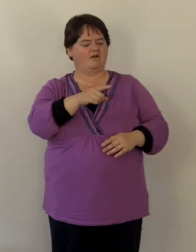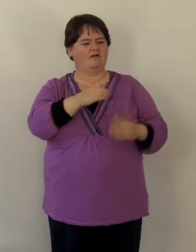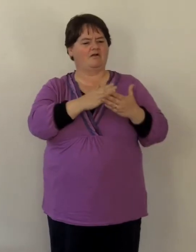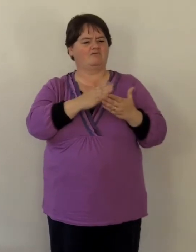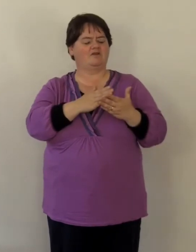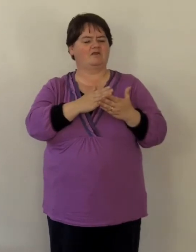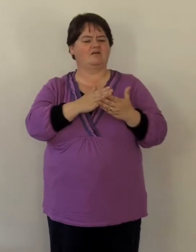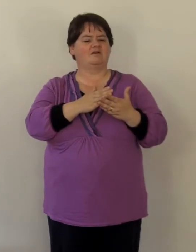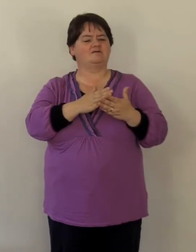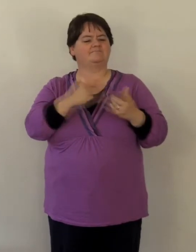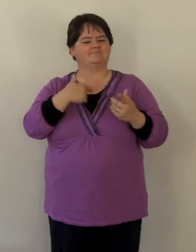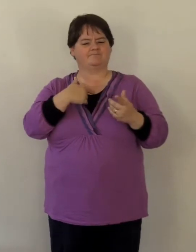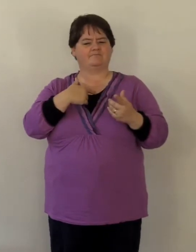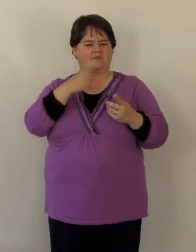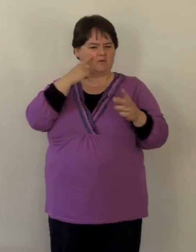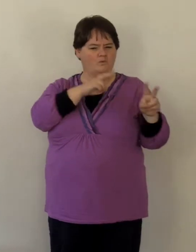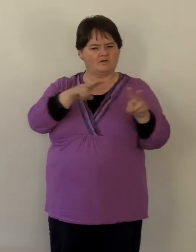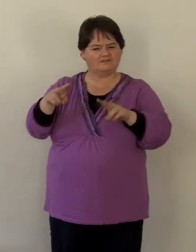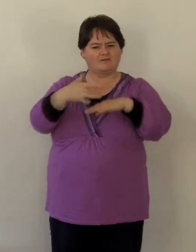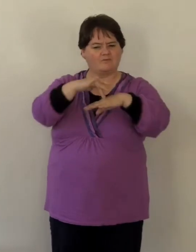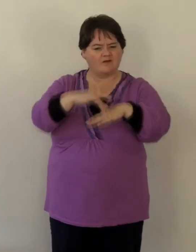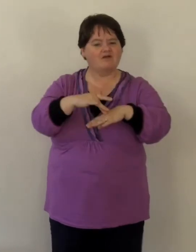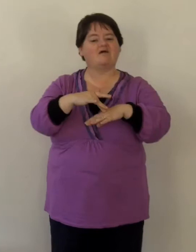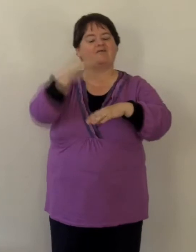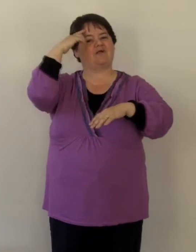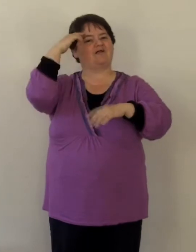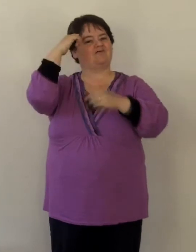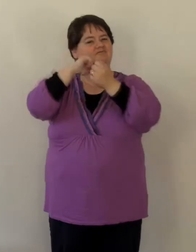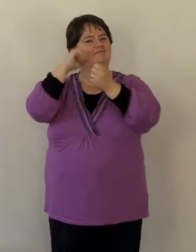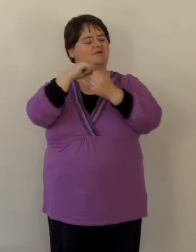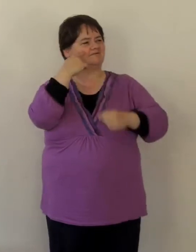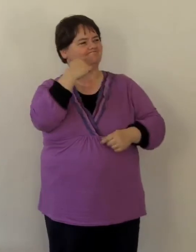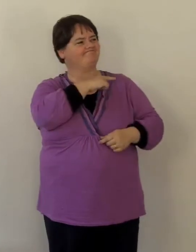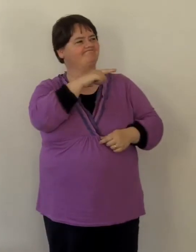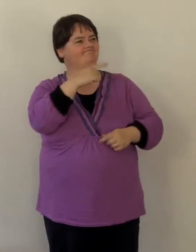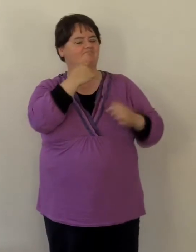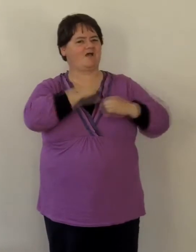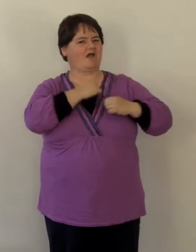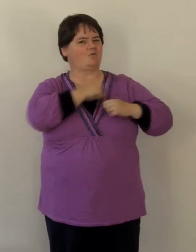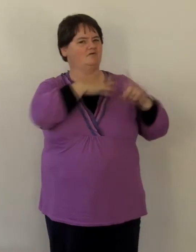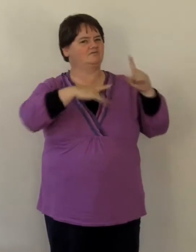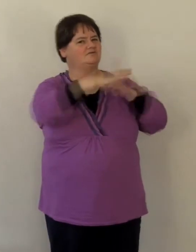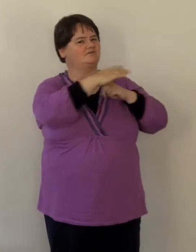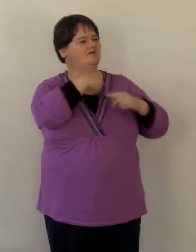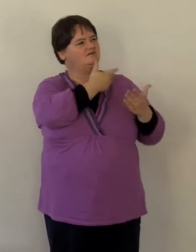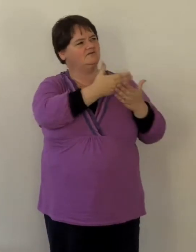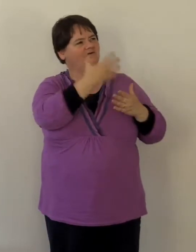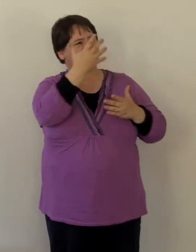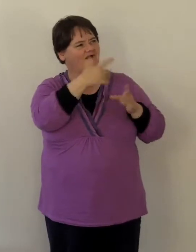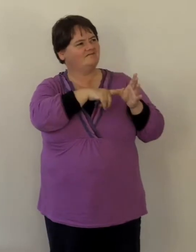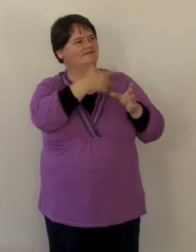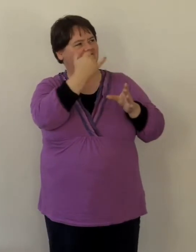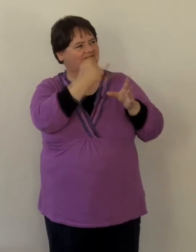And I can't help but be put in mind the fact there's been one or two lessons that could have been learned over the last five or six years,